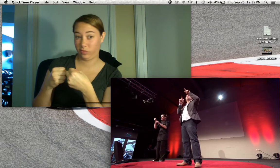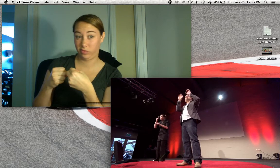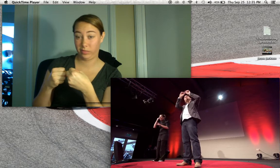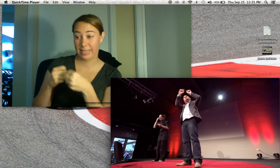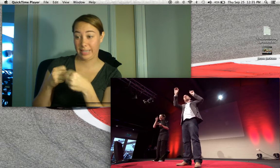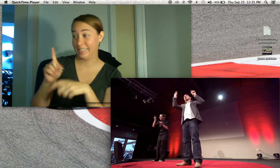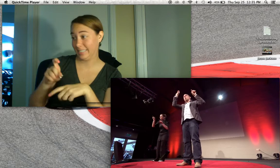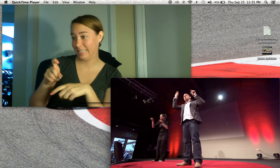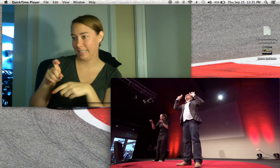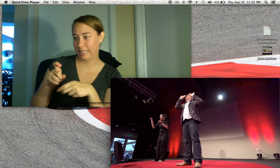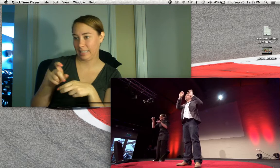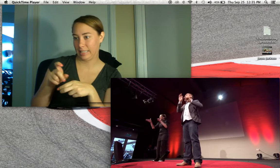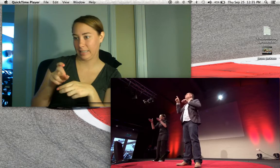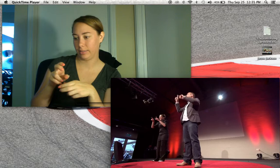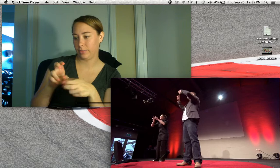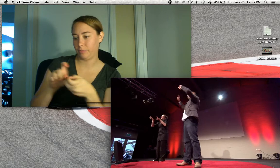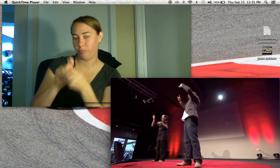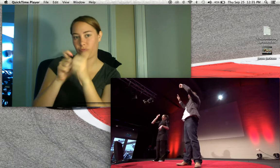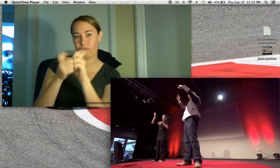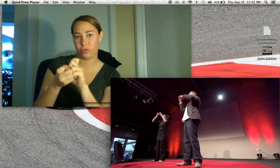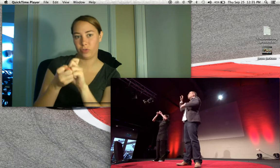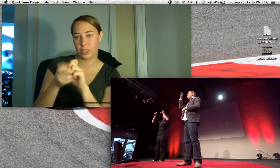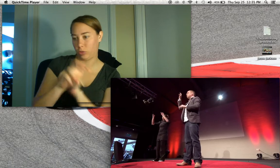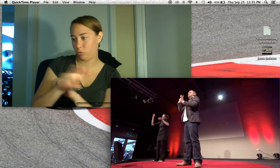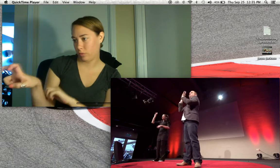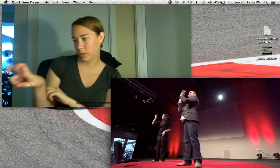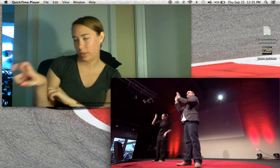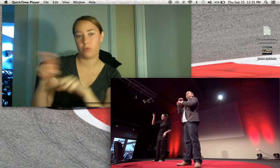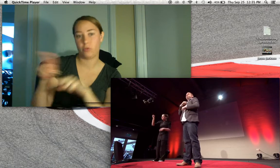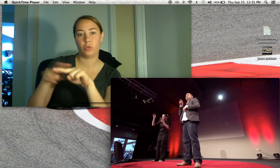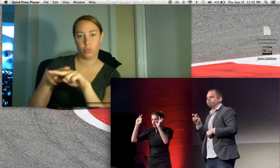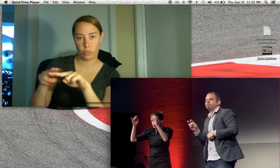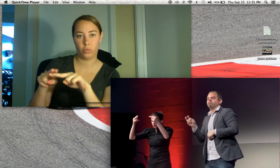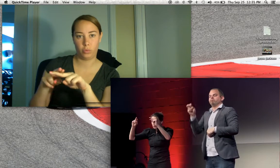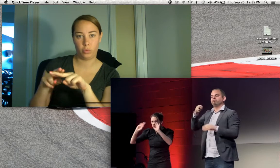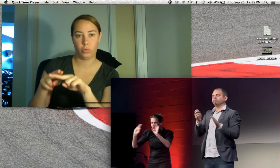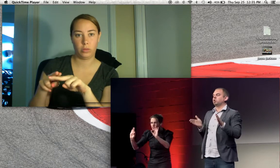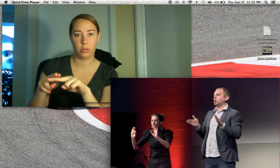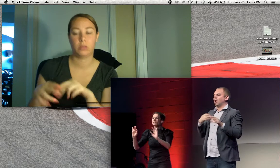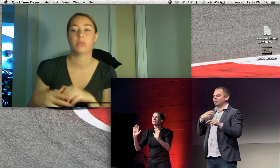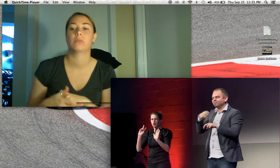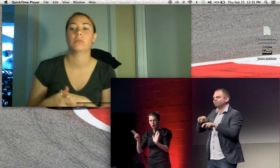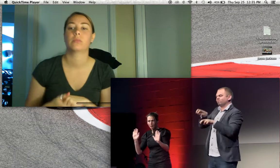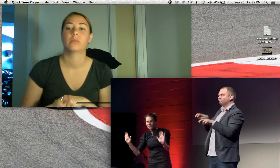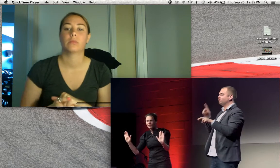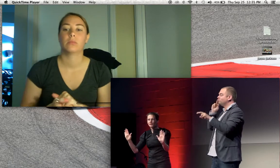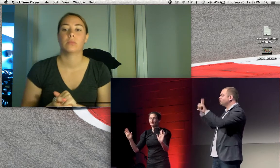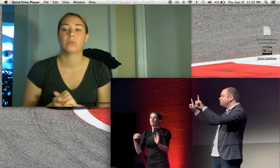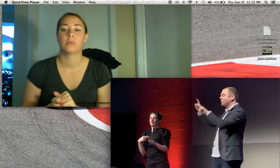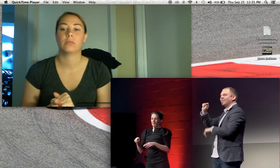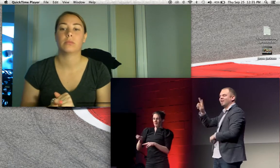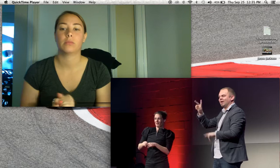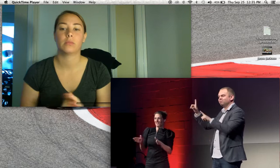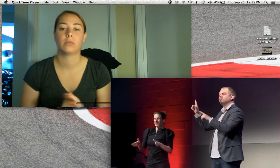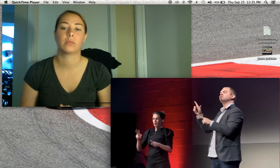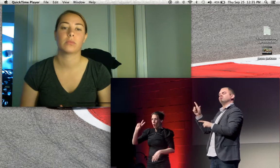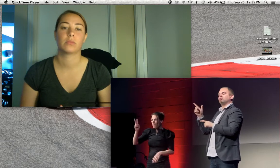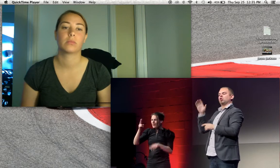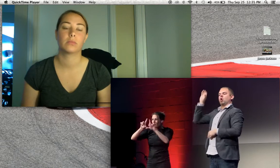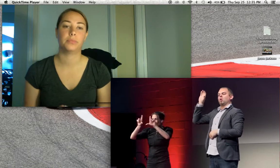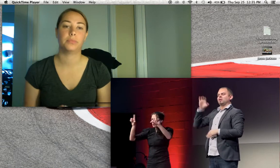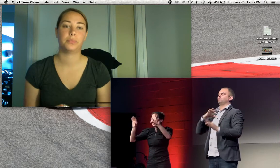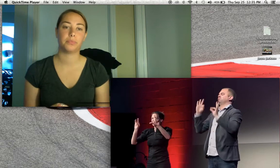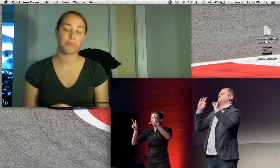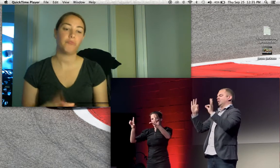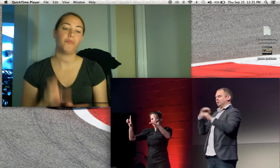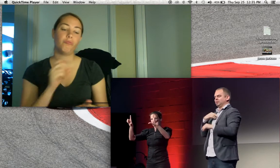that train really went to Groningen. So, the train said, on the train it said Groningen, the sign on the platform said Groningen, and I got into the train, and